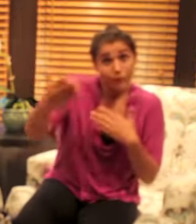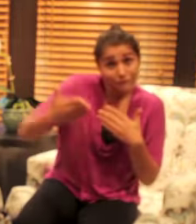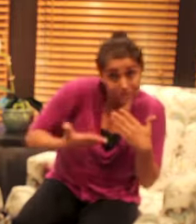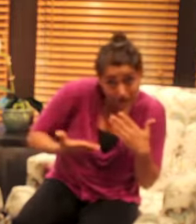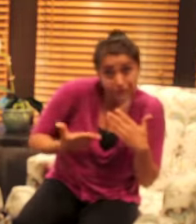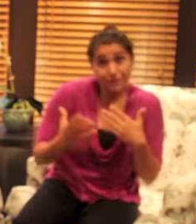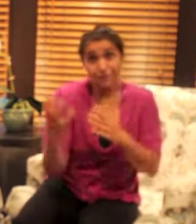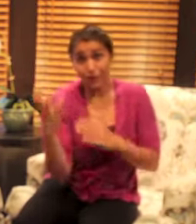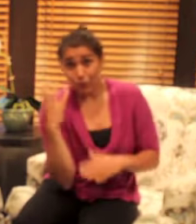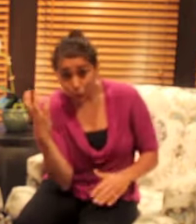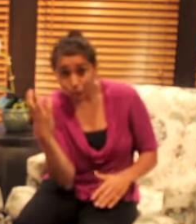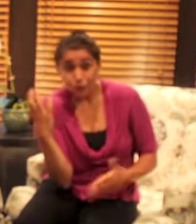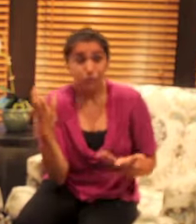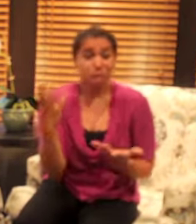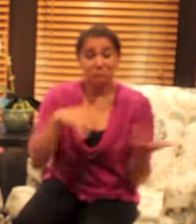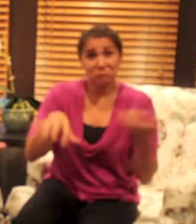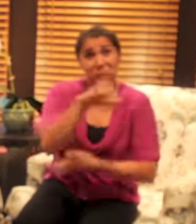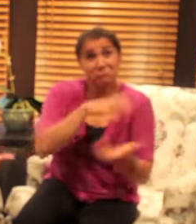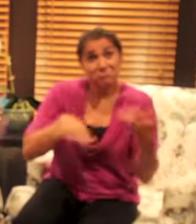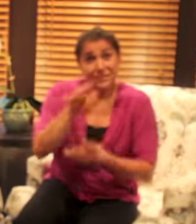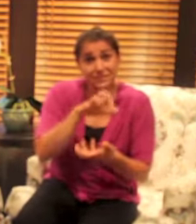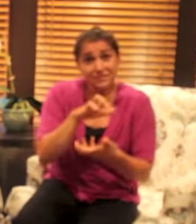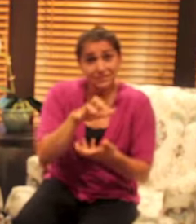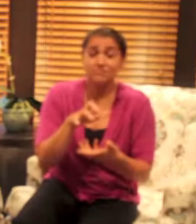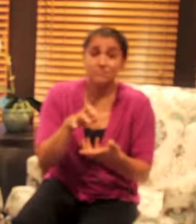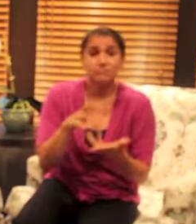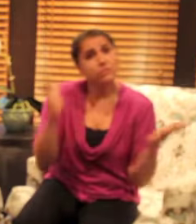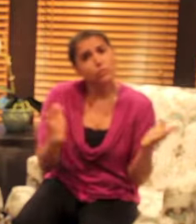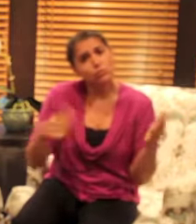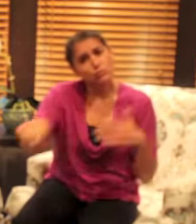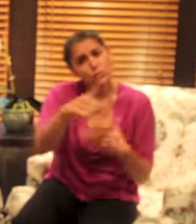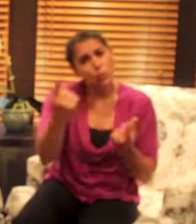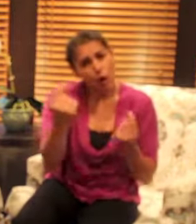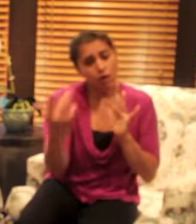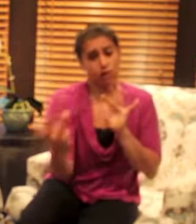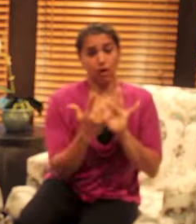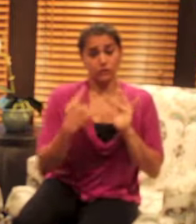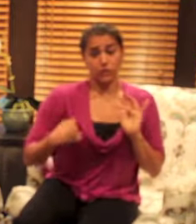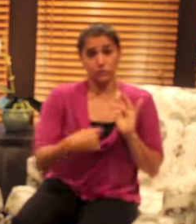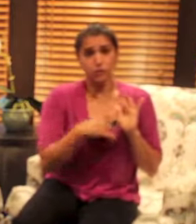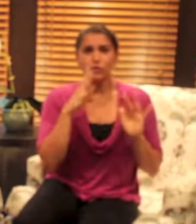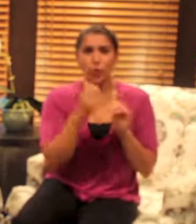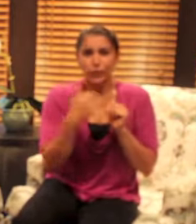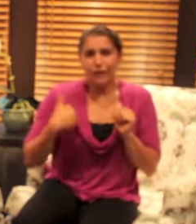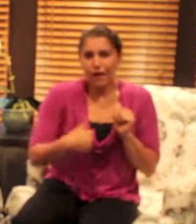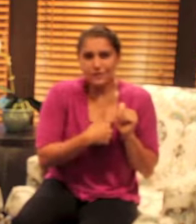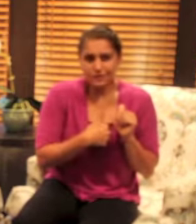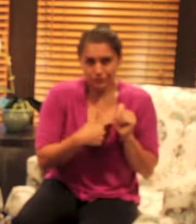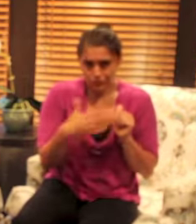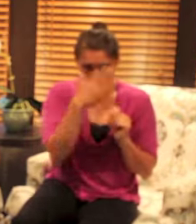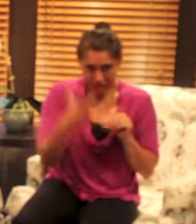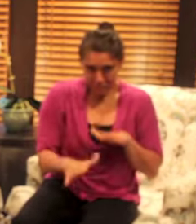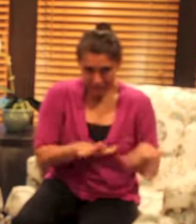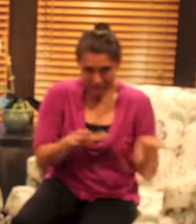so I am encouraging you to reach out to us to talk to us we are not going